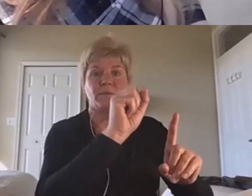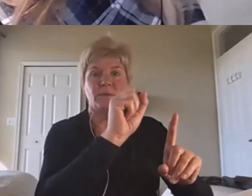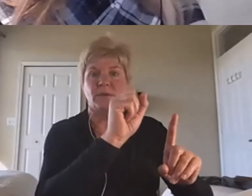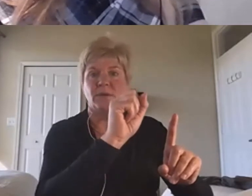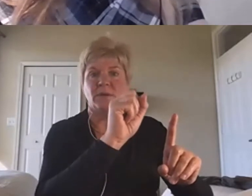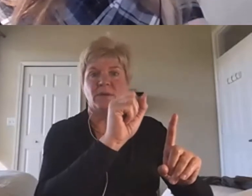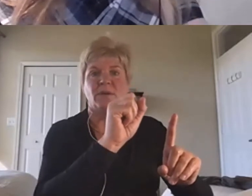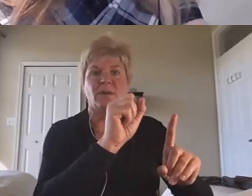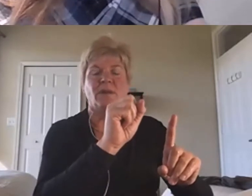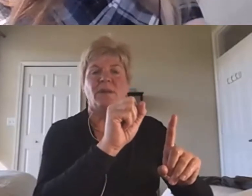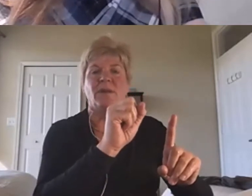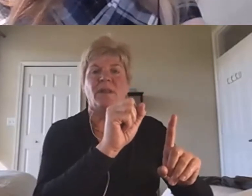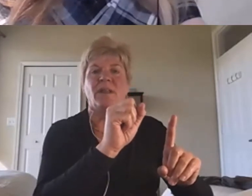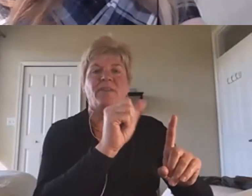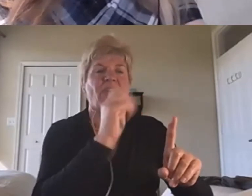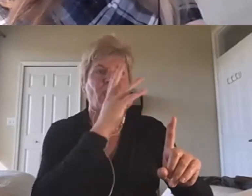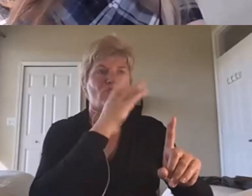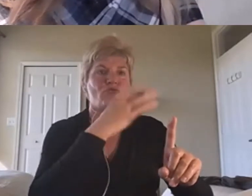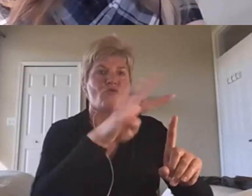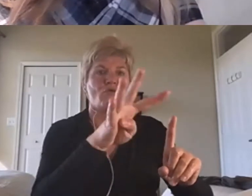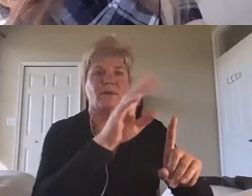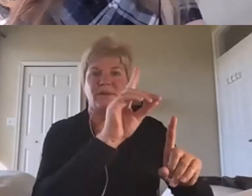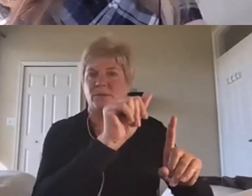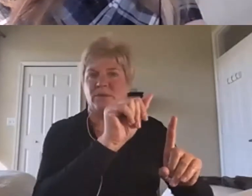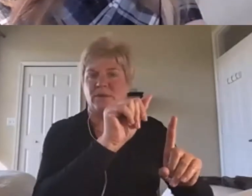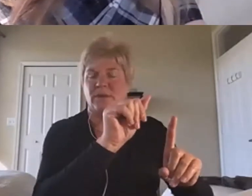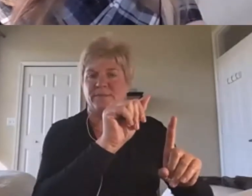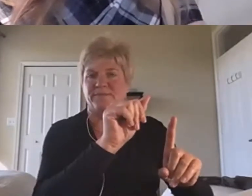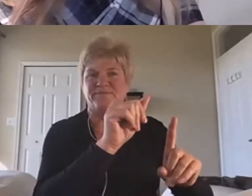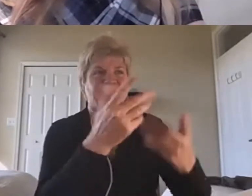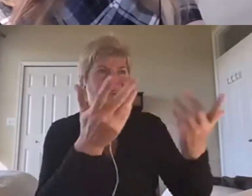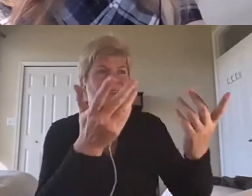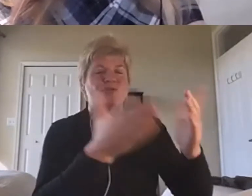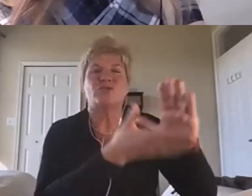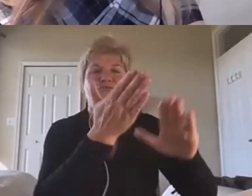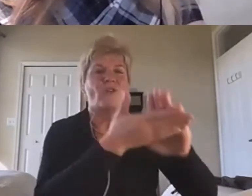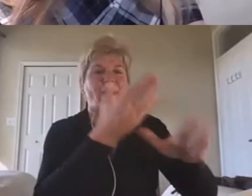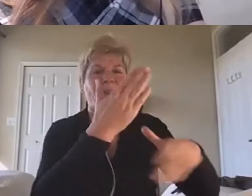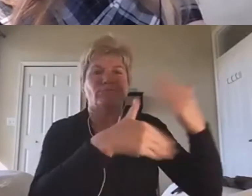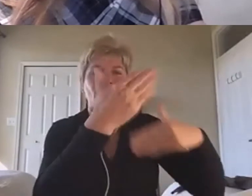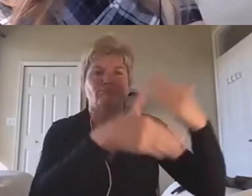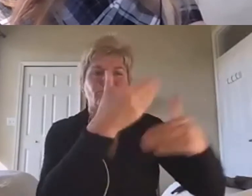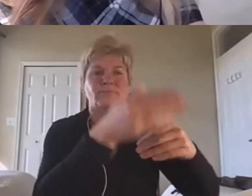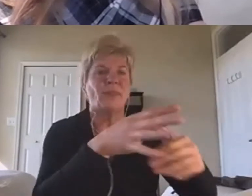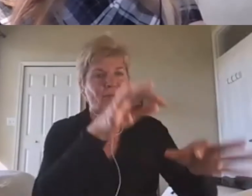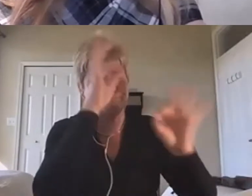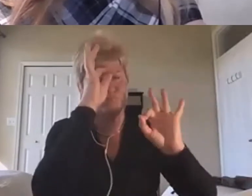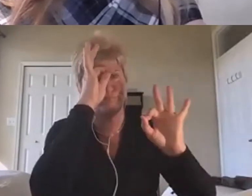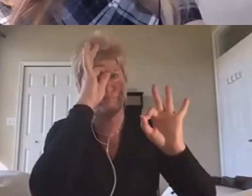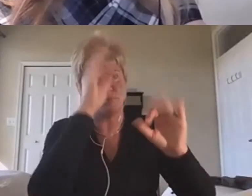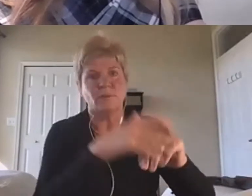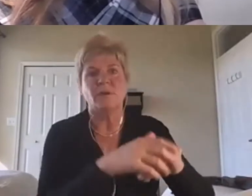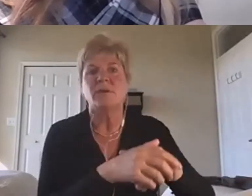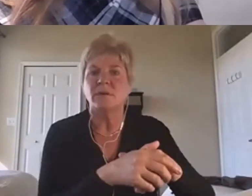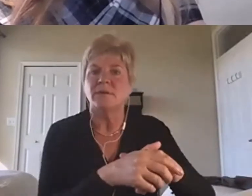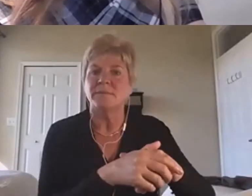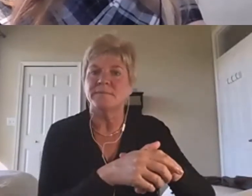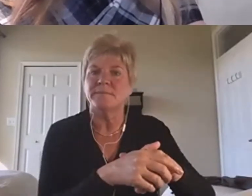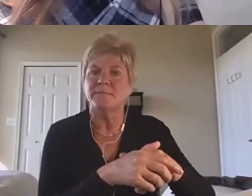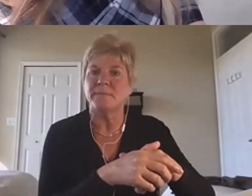disabilities. They just, just, they don't have a clue, right? So, and that is a